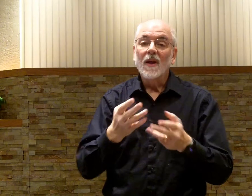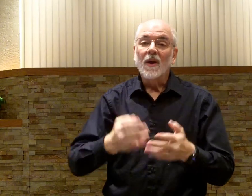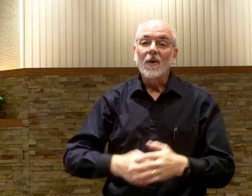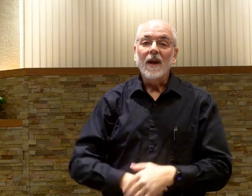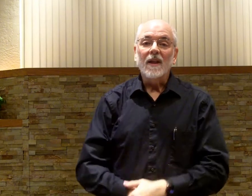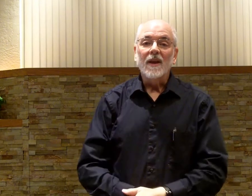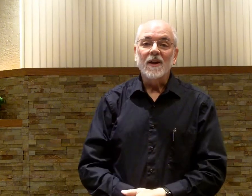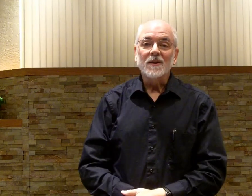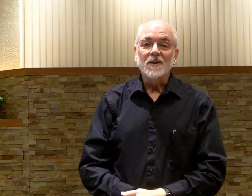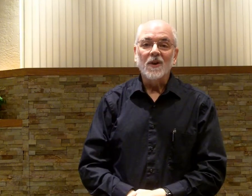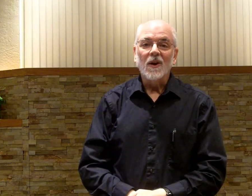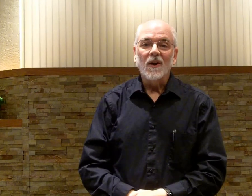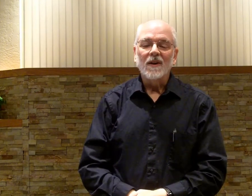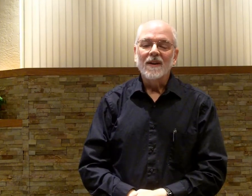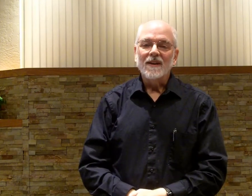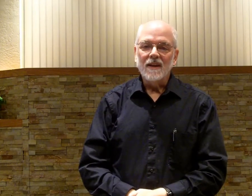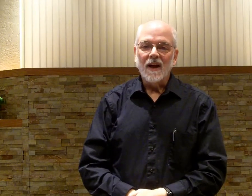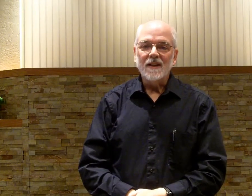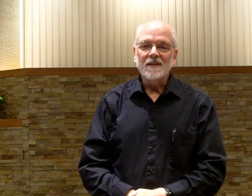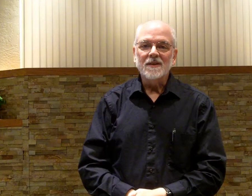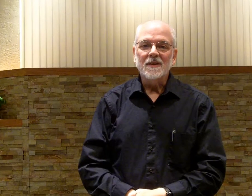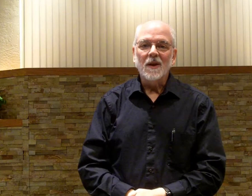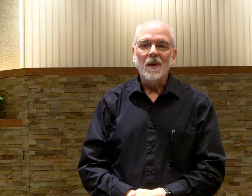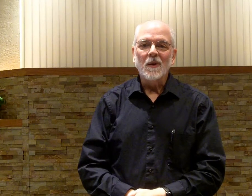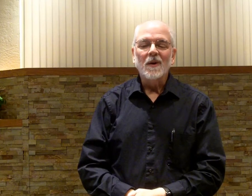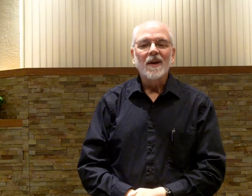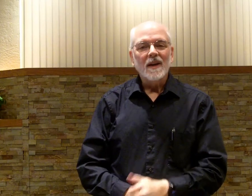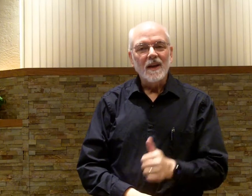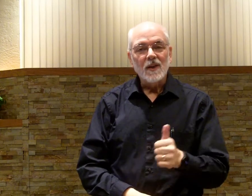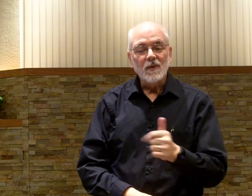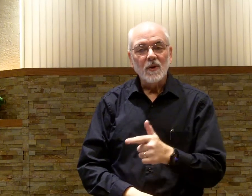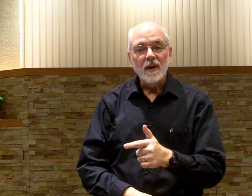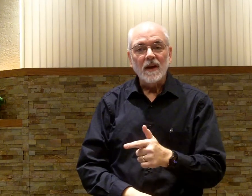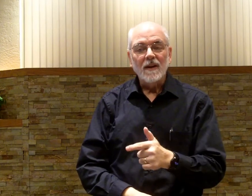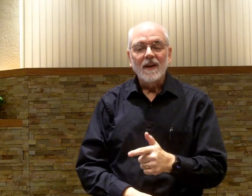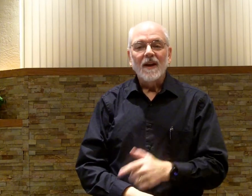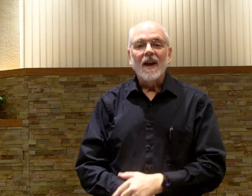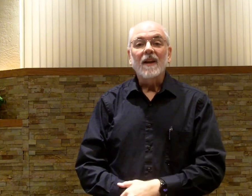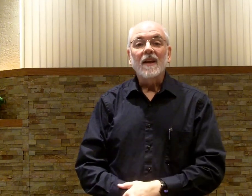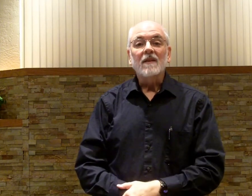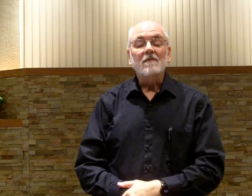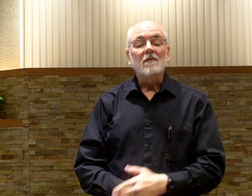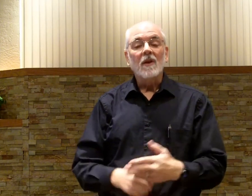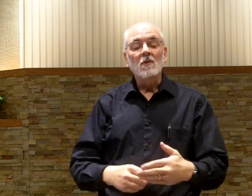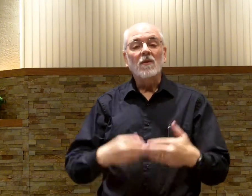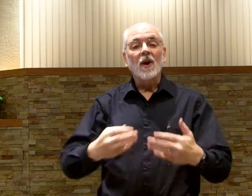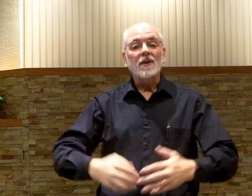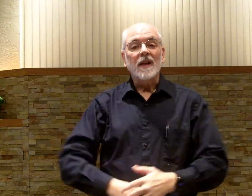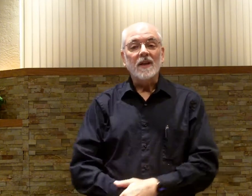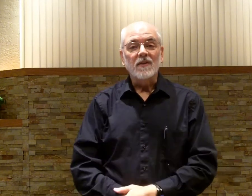Okay, there's the song. Nice and slow. Get through it, and then move on to the next